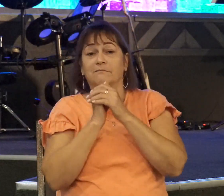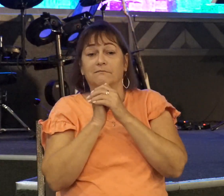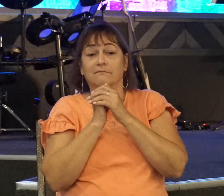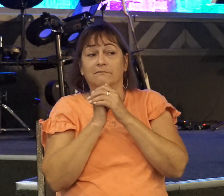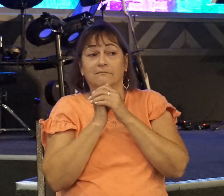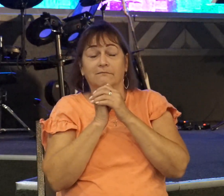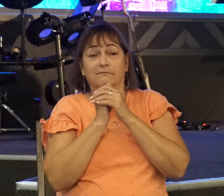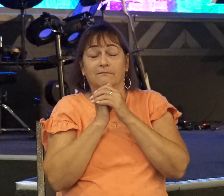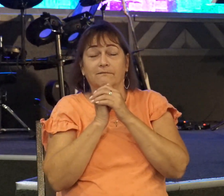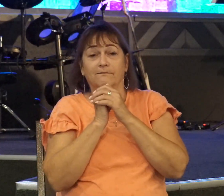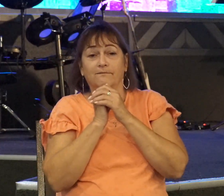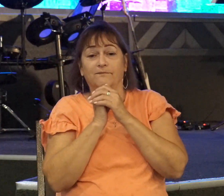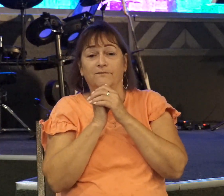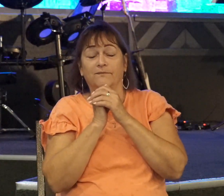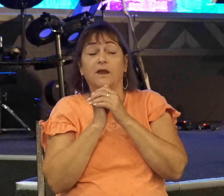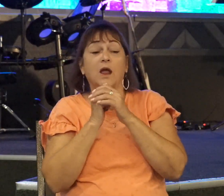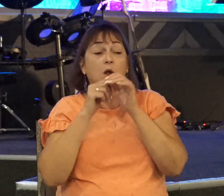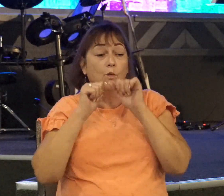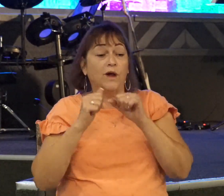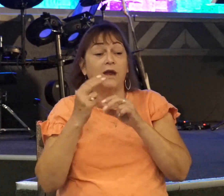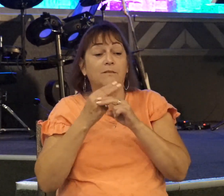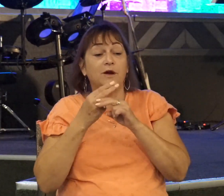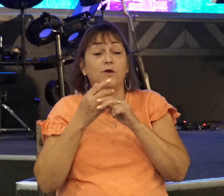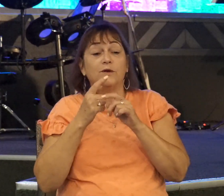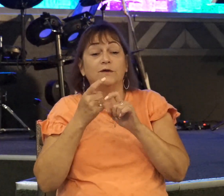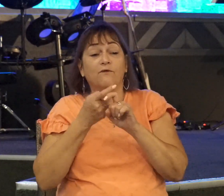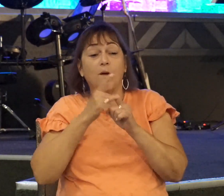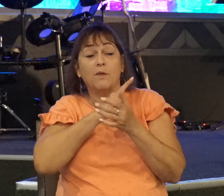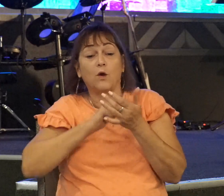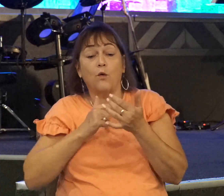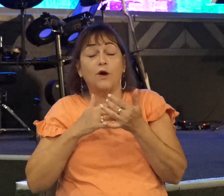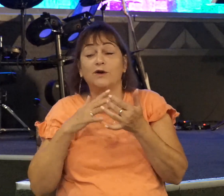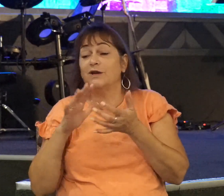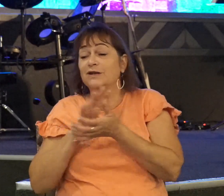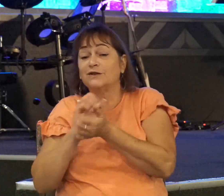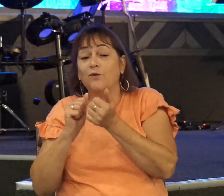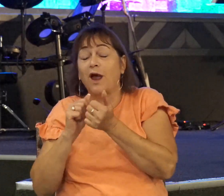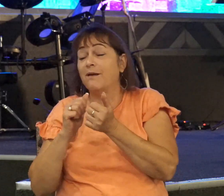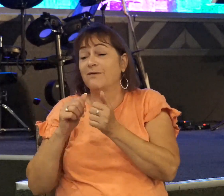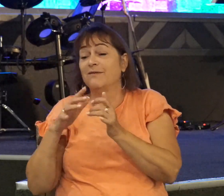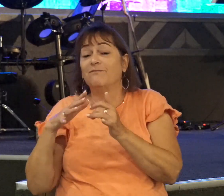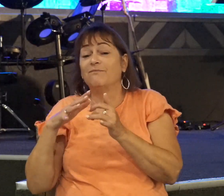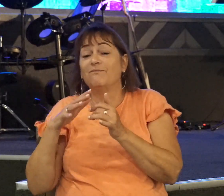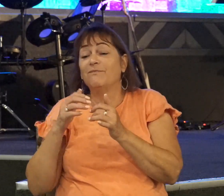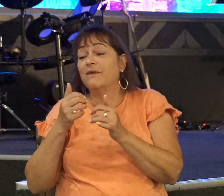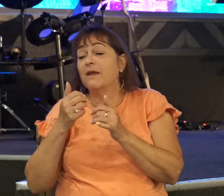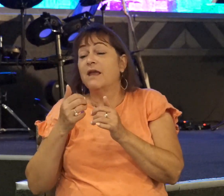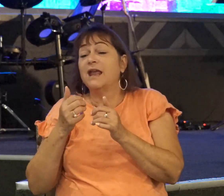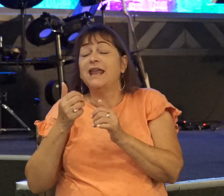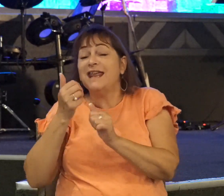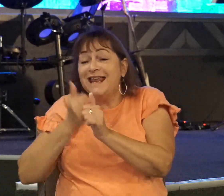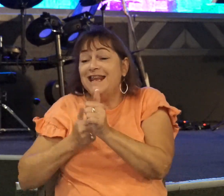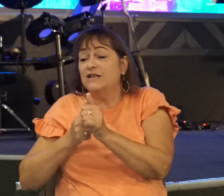Us two can be used by the Lord to wipe out every one of these uncircumcised Philistines if the Lord wants.